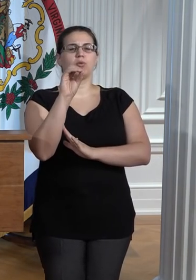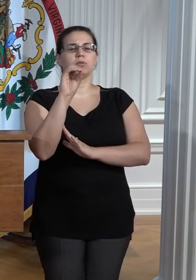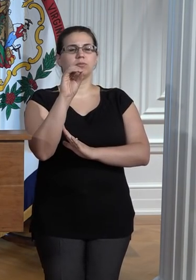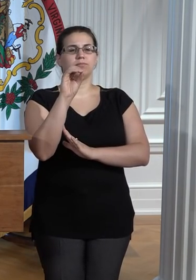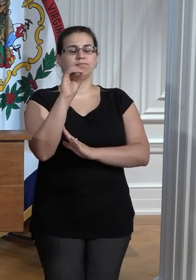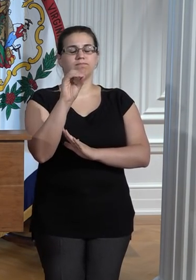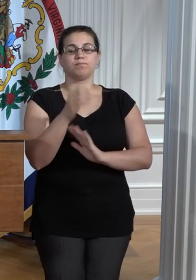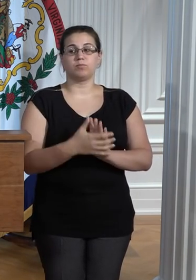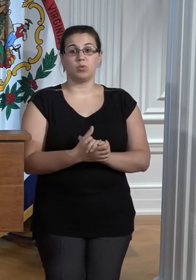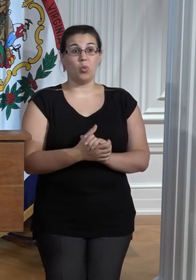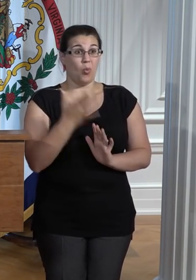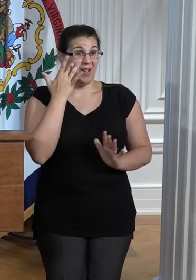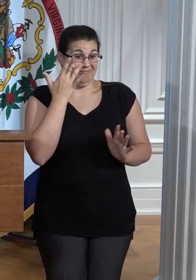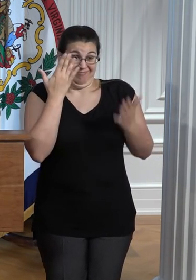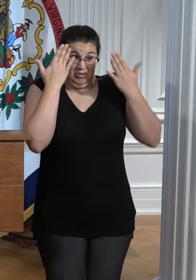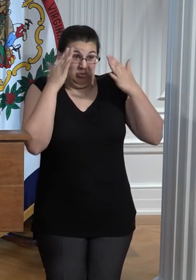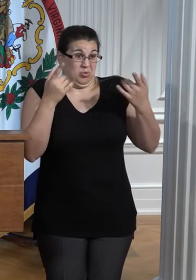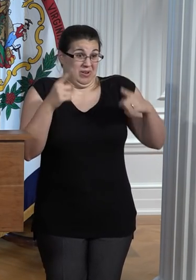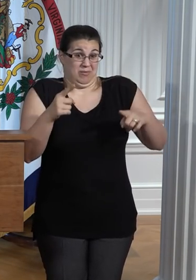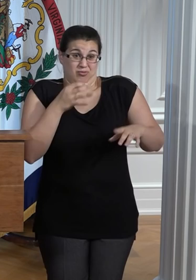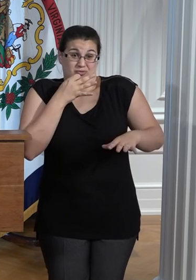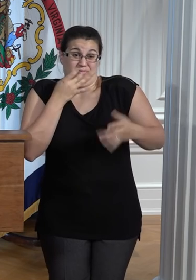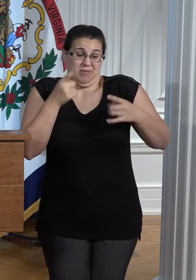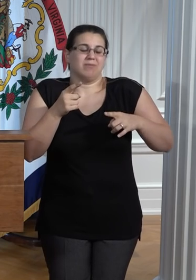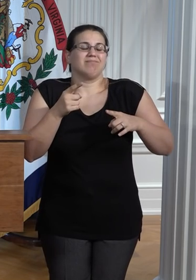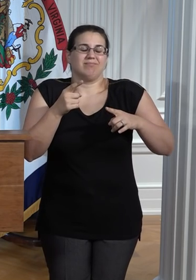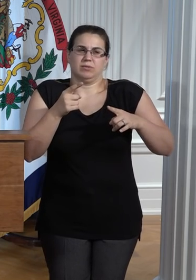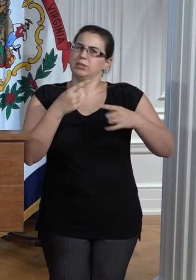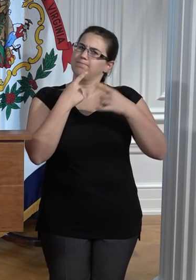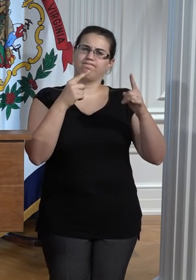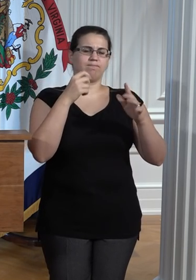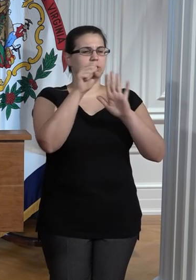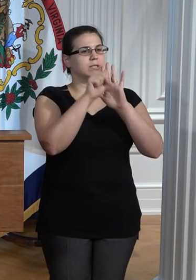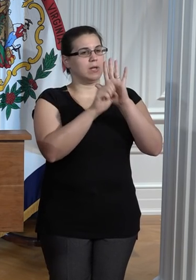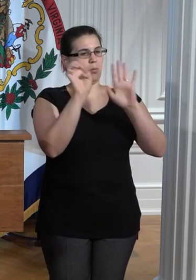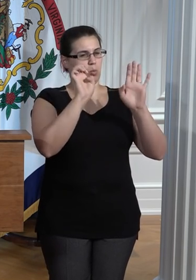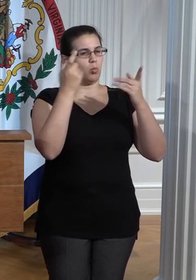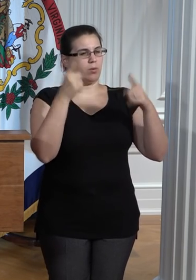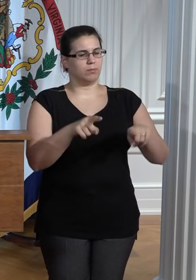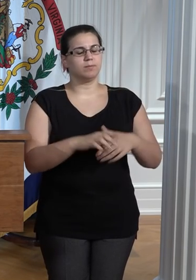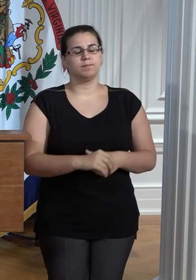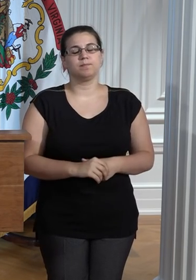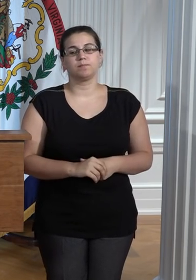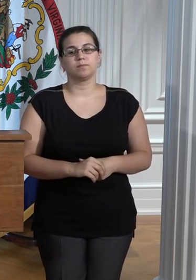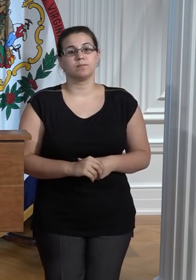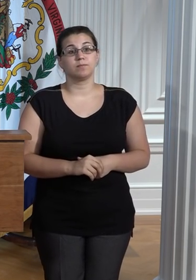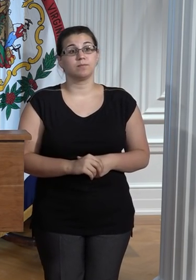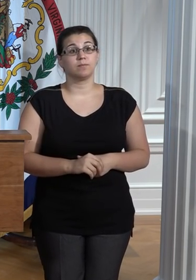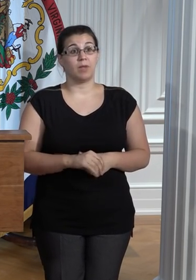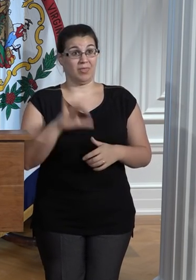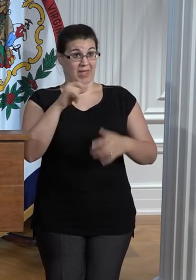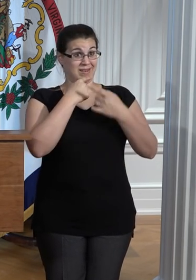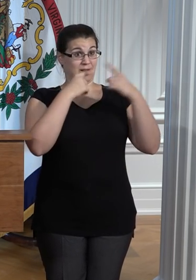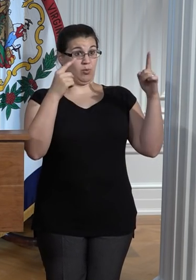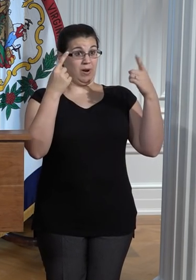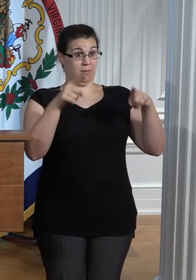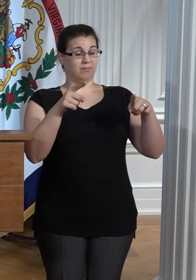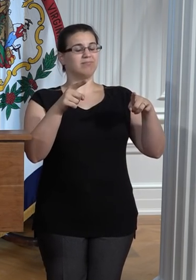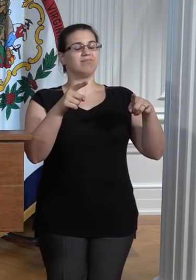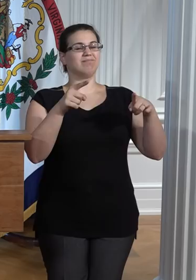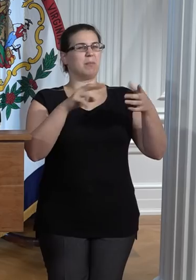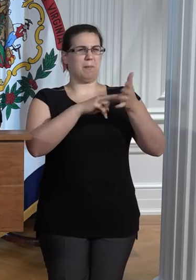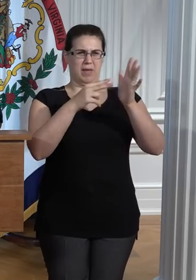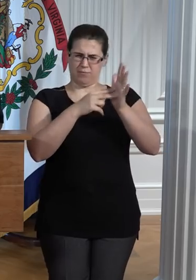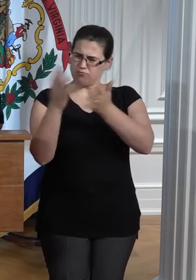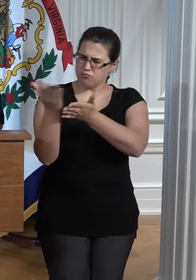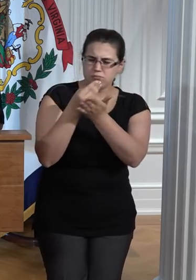uncertainty on the path of the storms that were coming. The declaration allowed us to quickly pull together resources